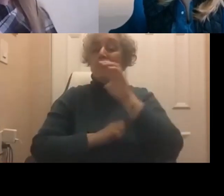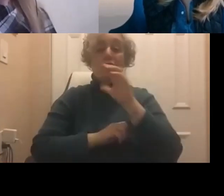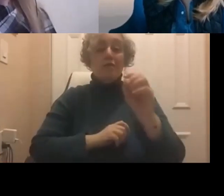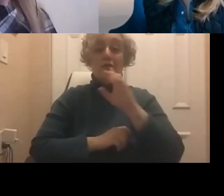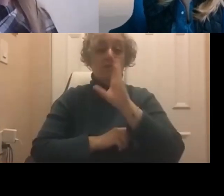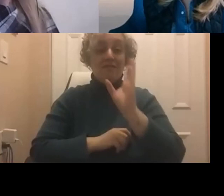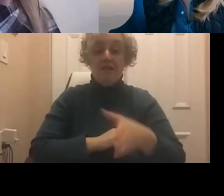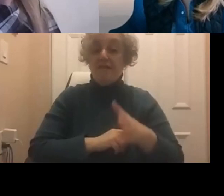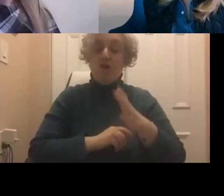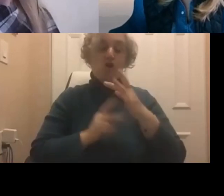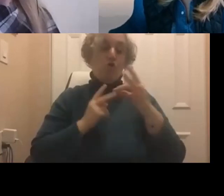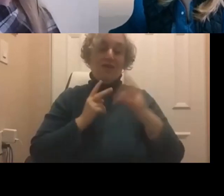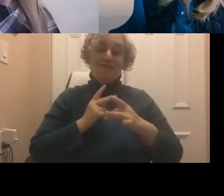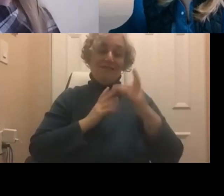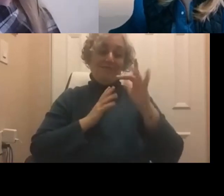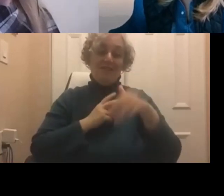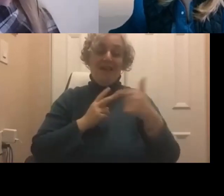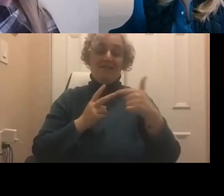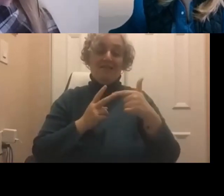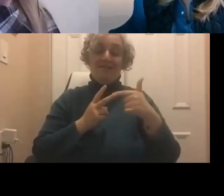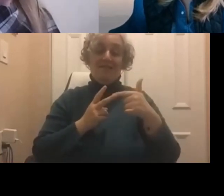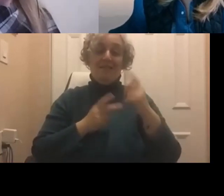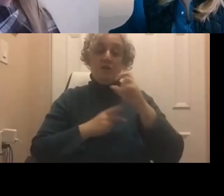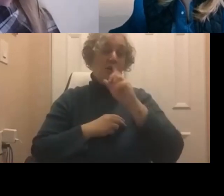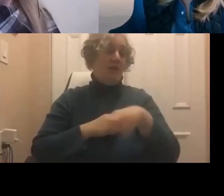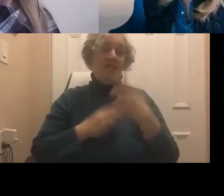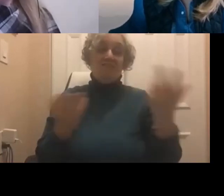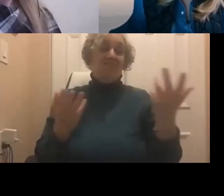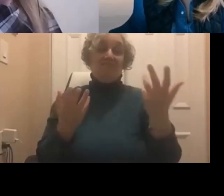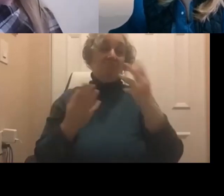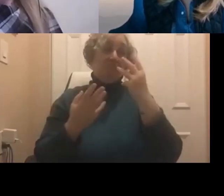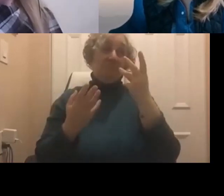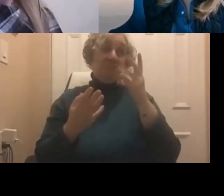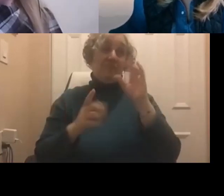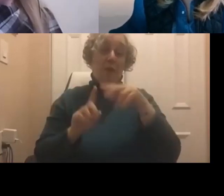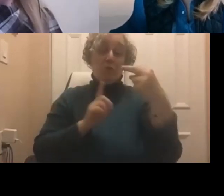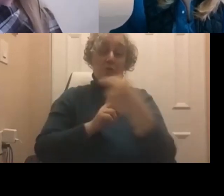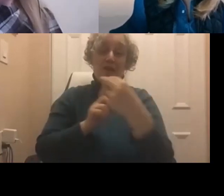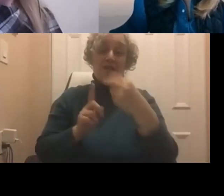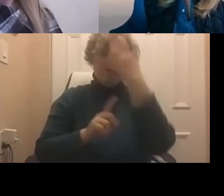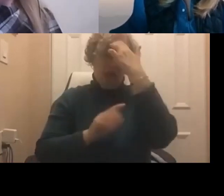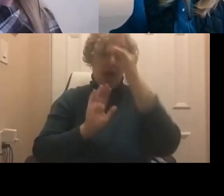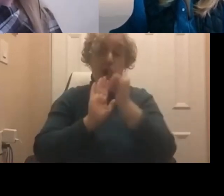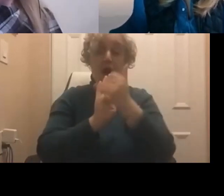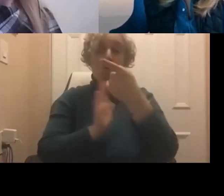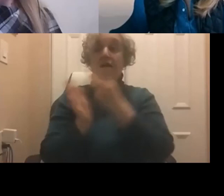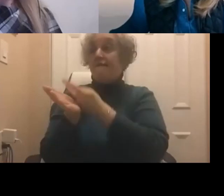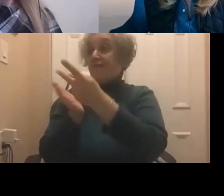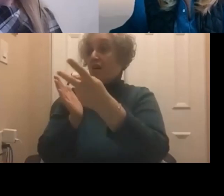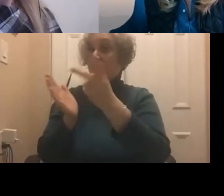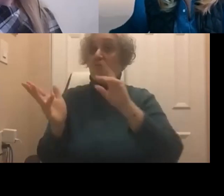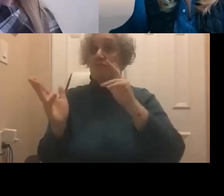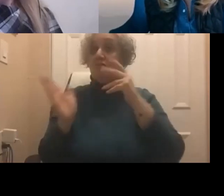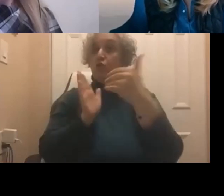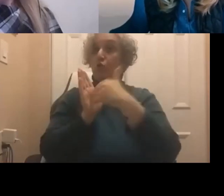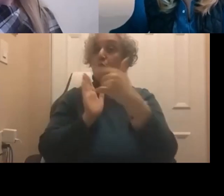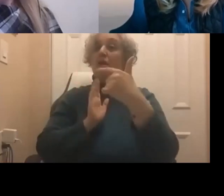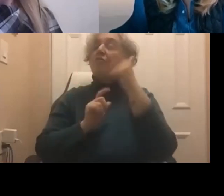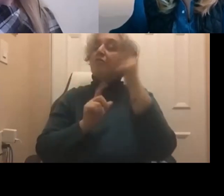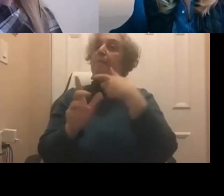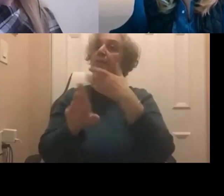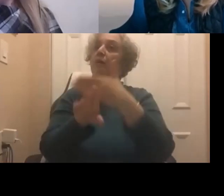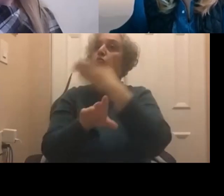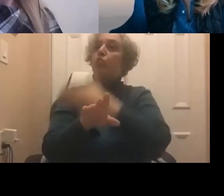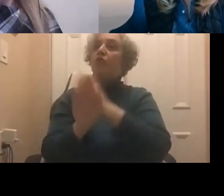that choice. They don't look at it from that perspective at all. This becomes a